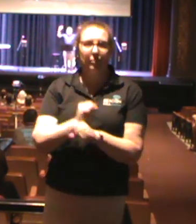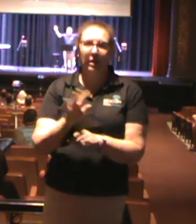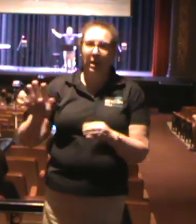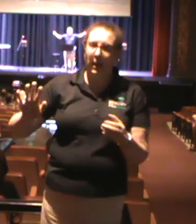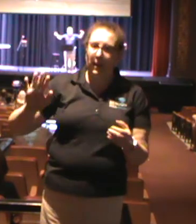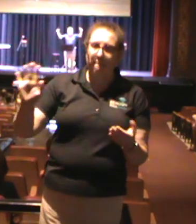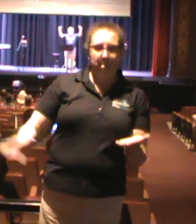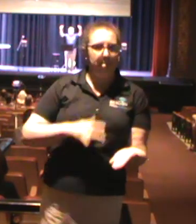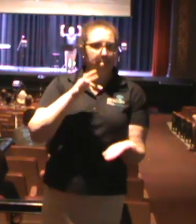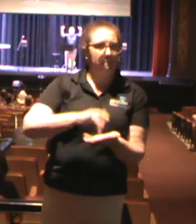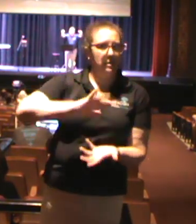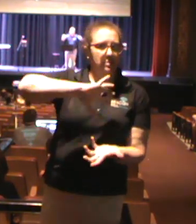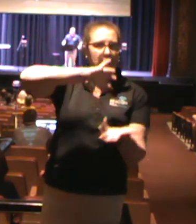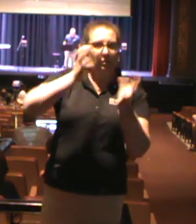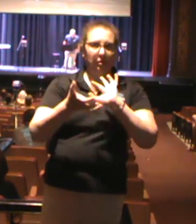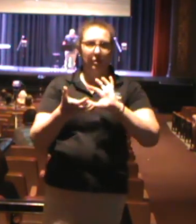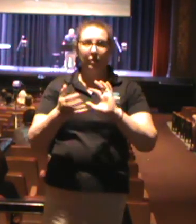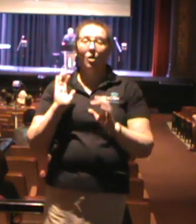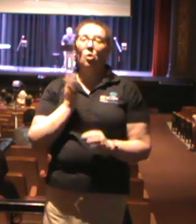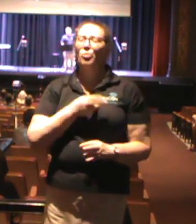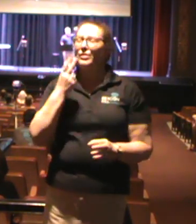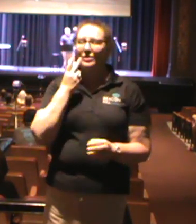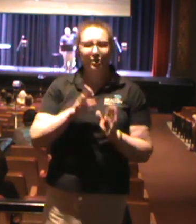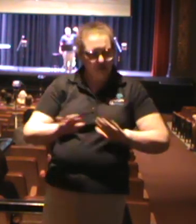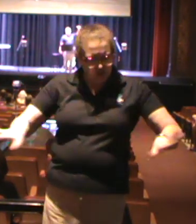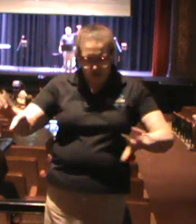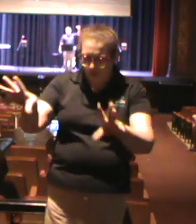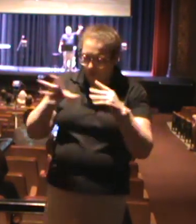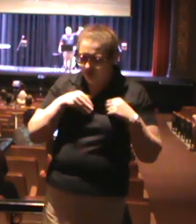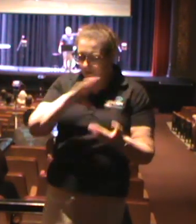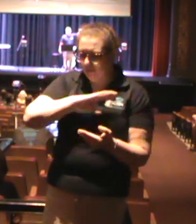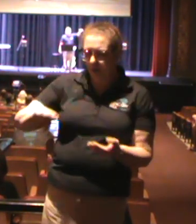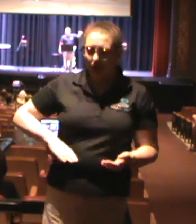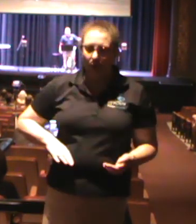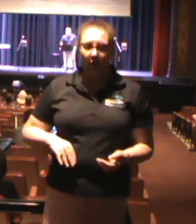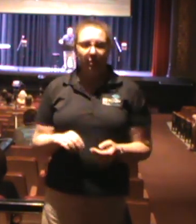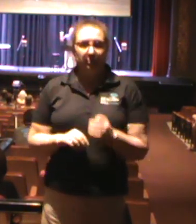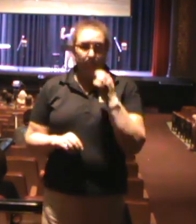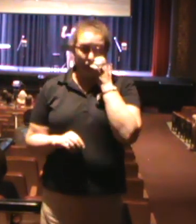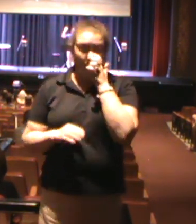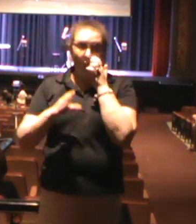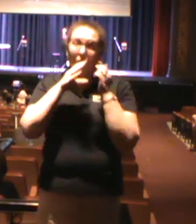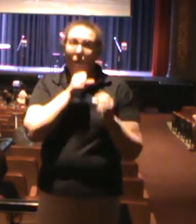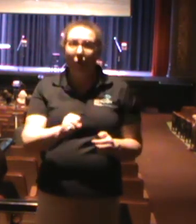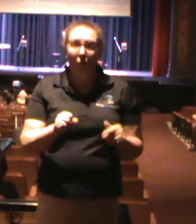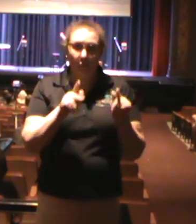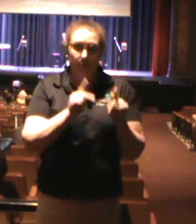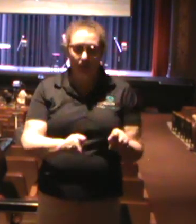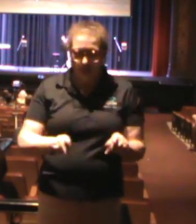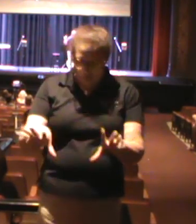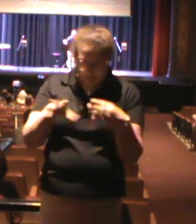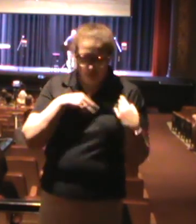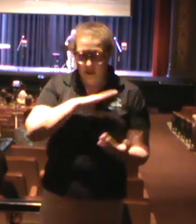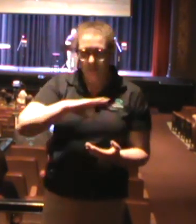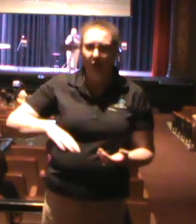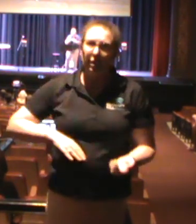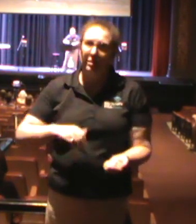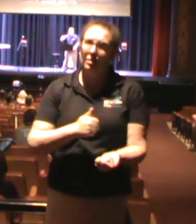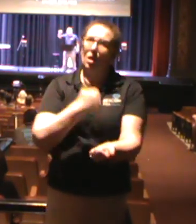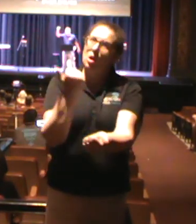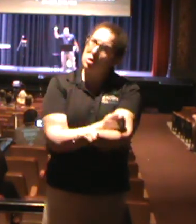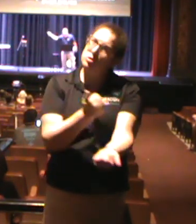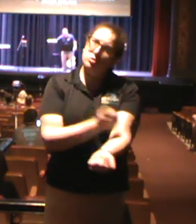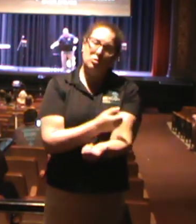all around us, we have seen children come to Christ. We have seen senior citizens come to Christ. We have seen drug dealers come to Christ.